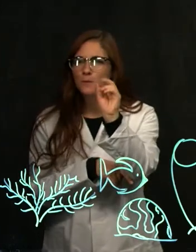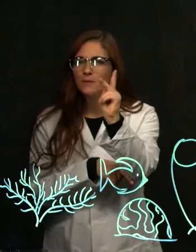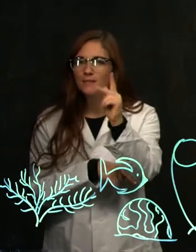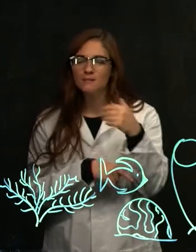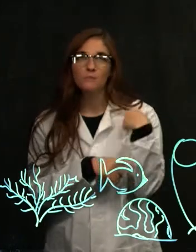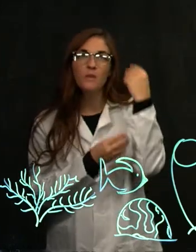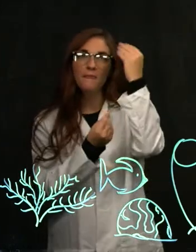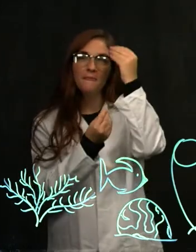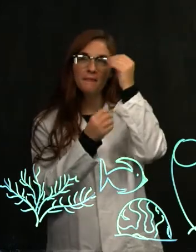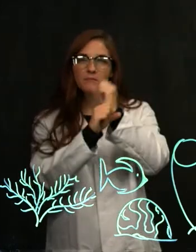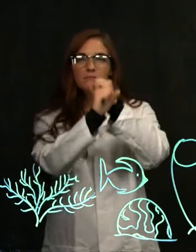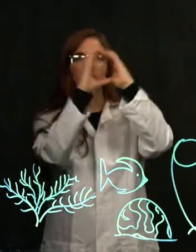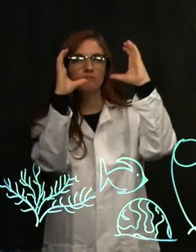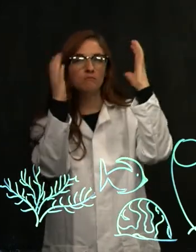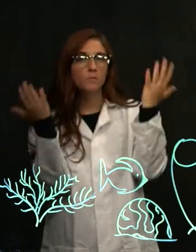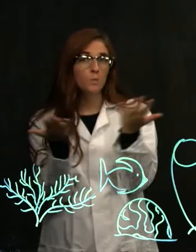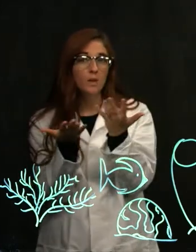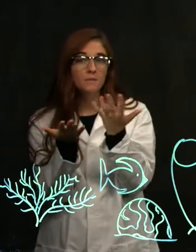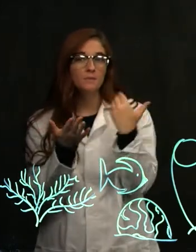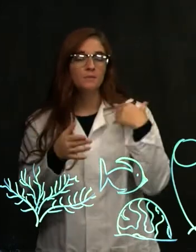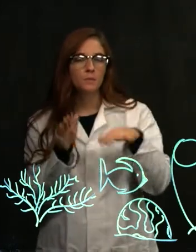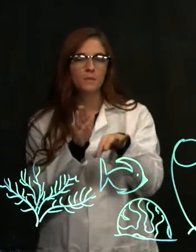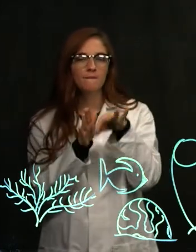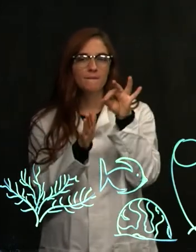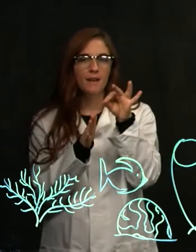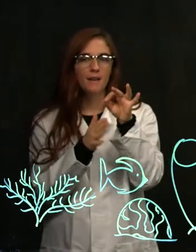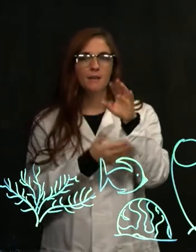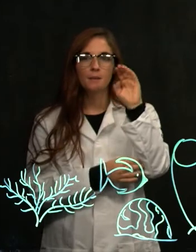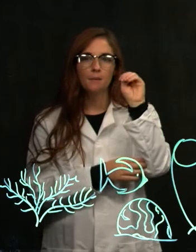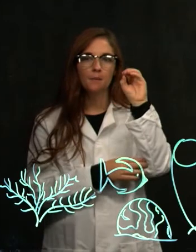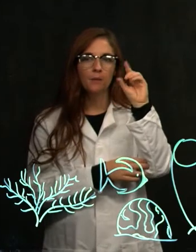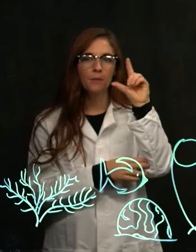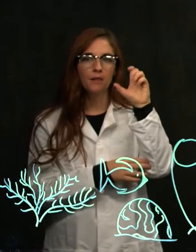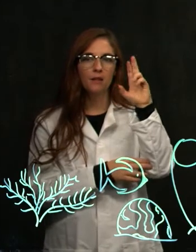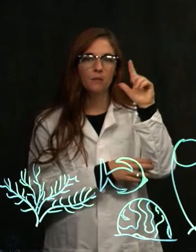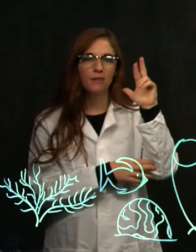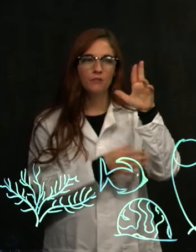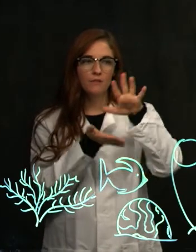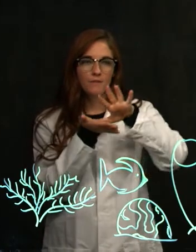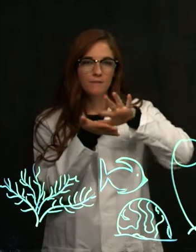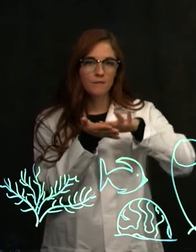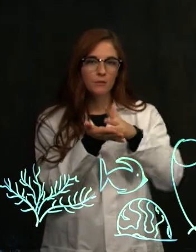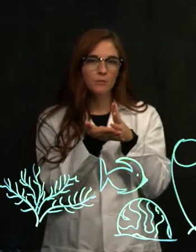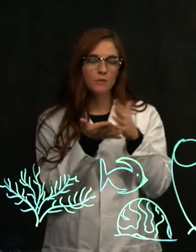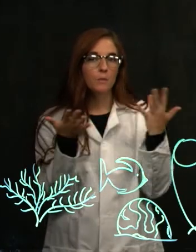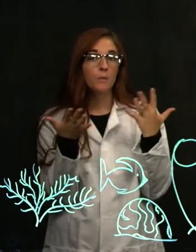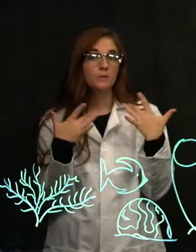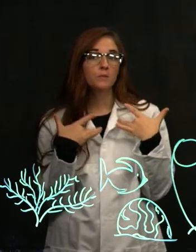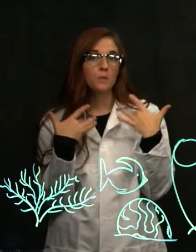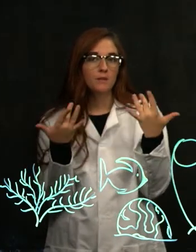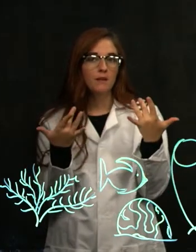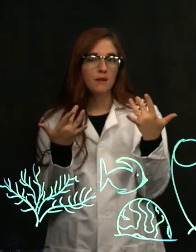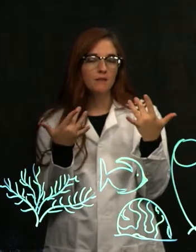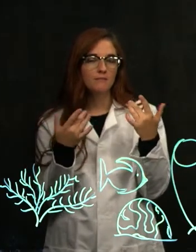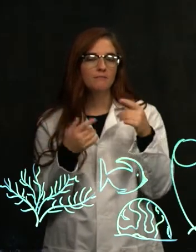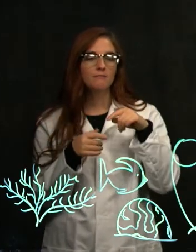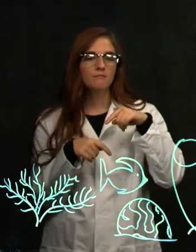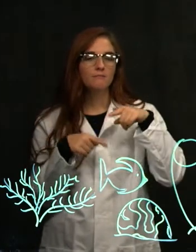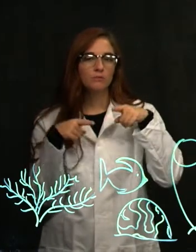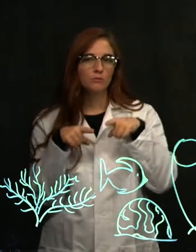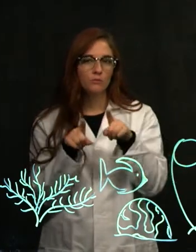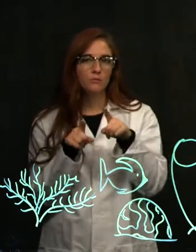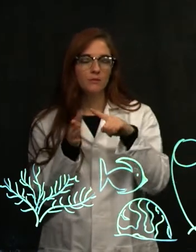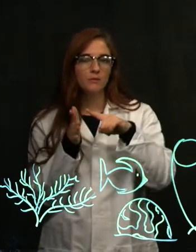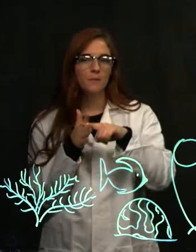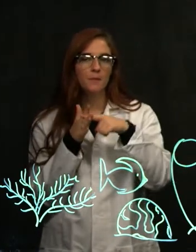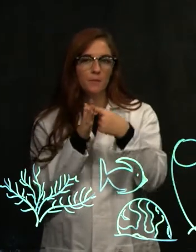as that we find a sort of molecular fingerprint of what was going on at the moment that we